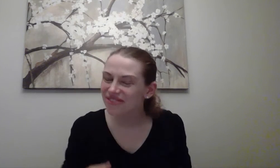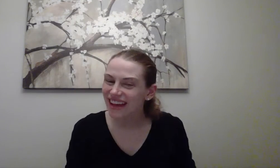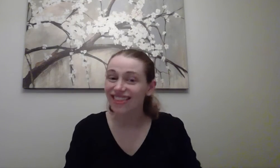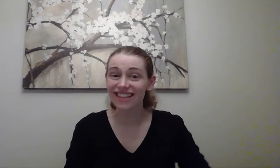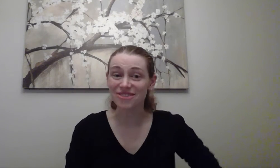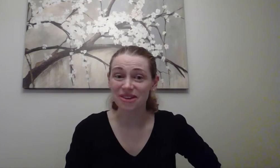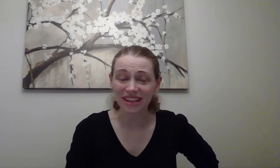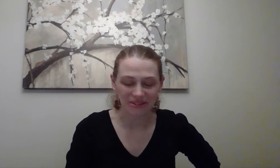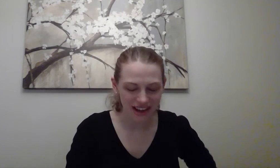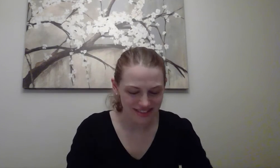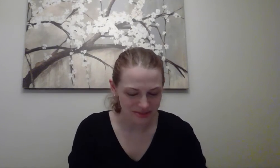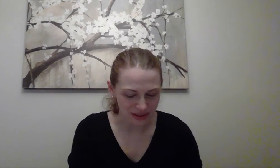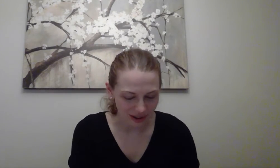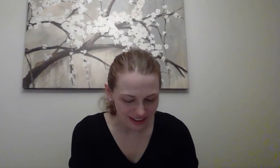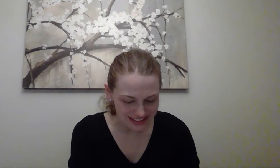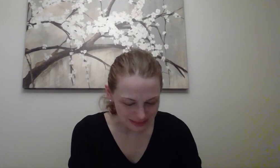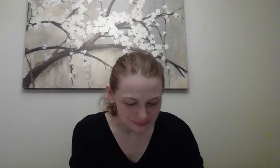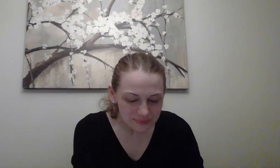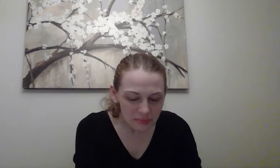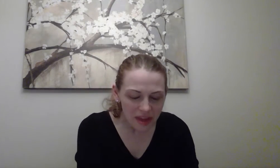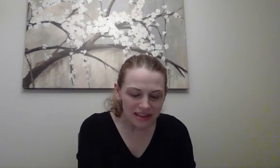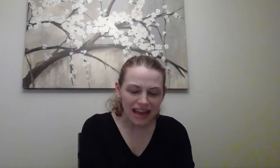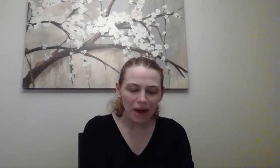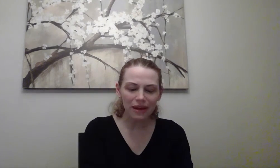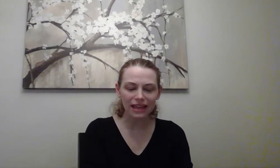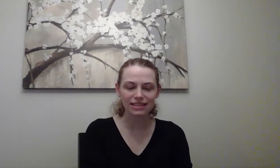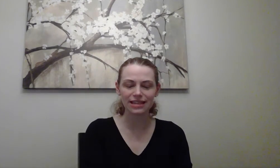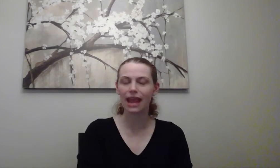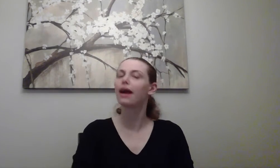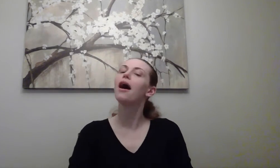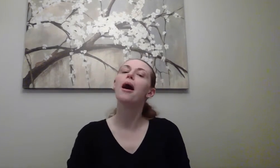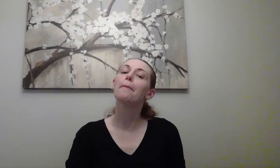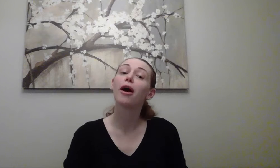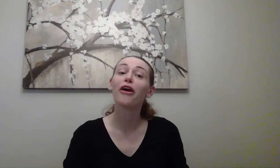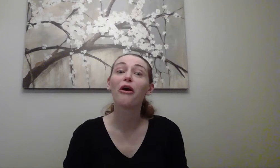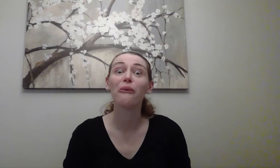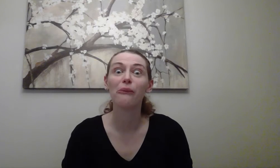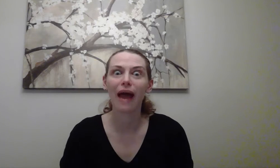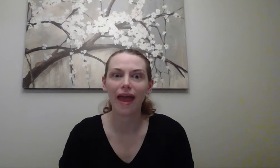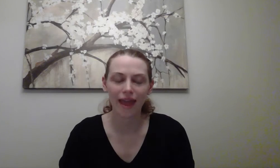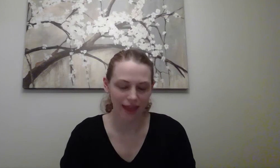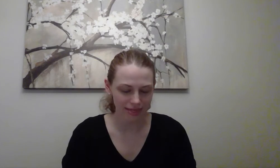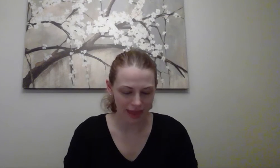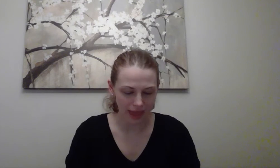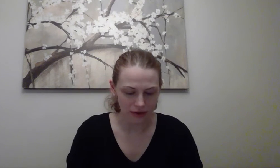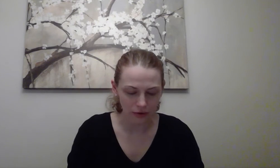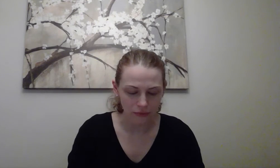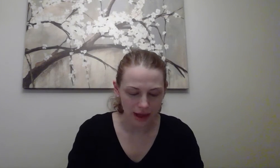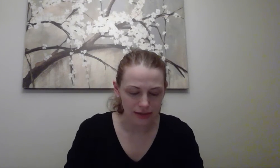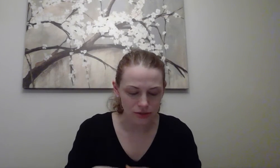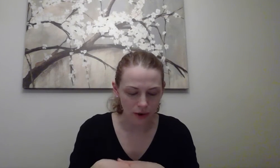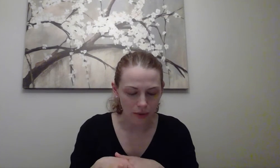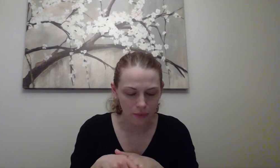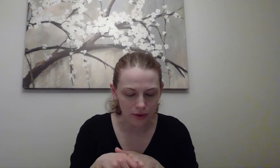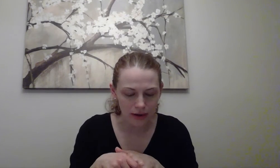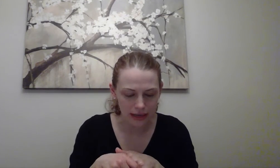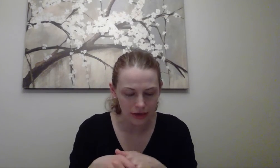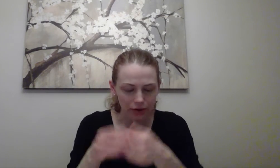Snowflake. That's tricky. You guys are doing awesome. Now we get to take part away at the end. Are you ready? So our word here